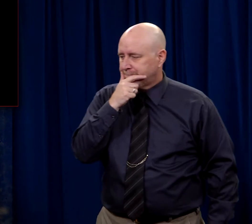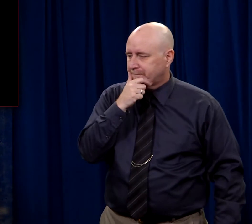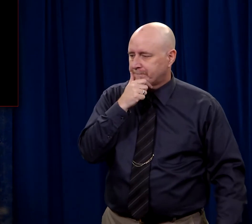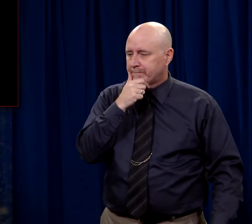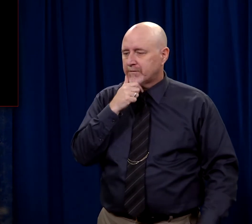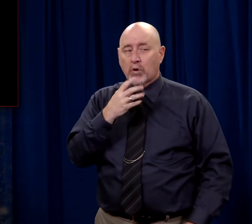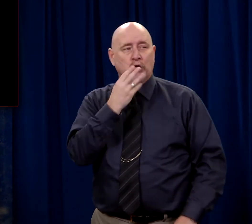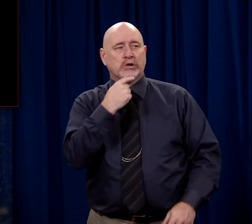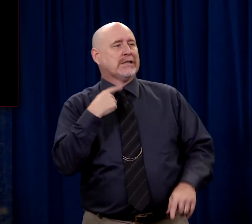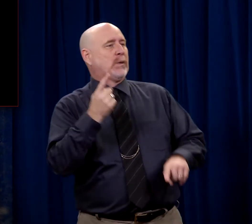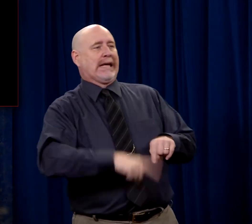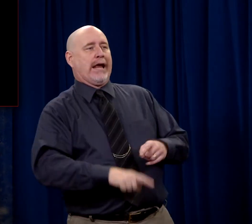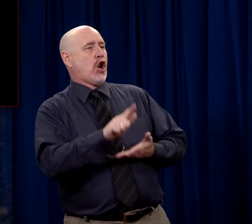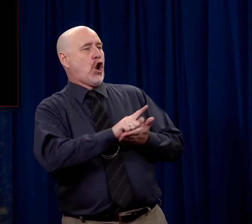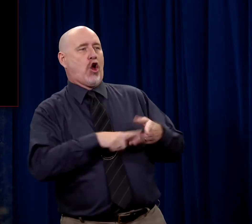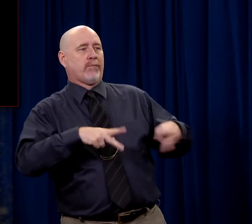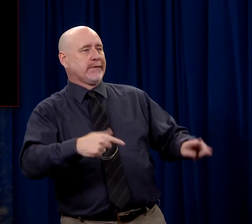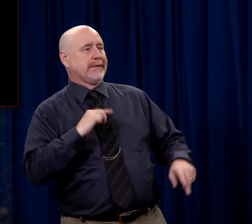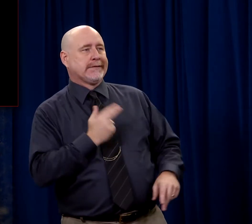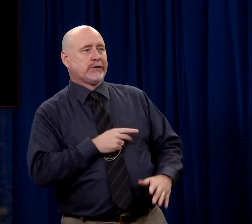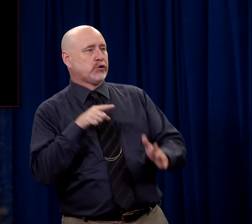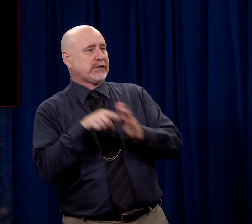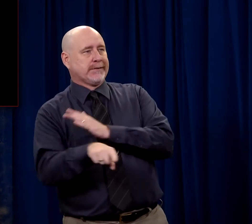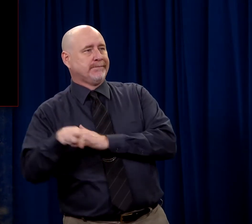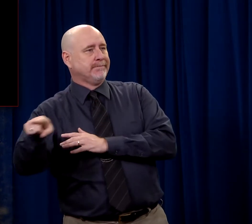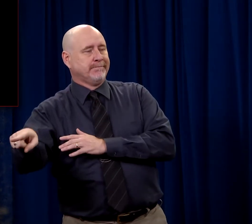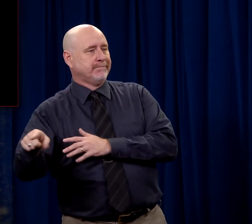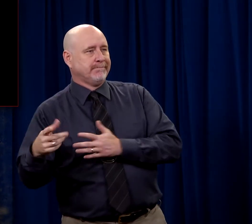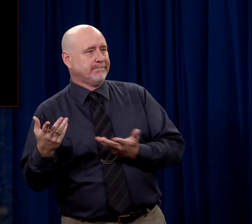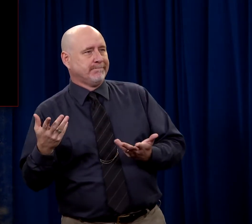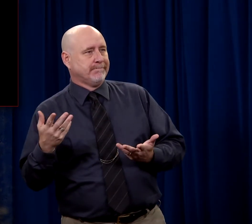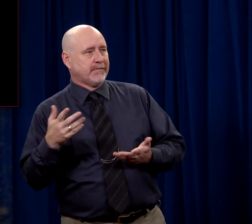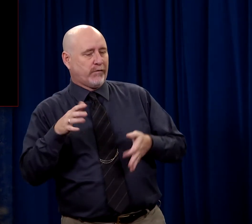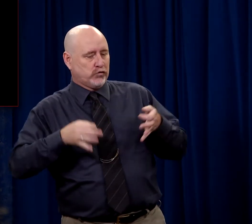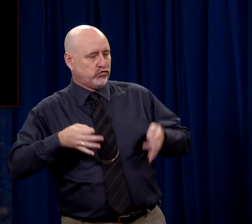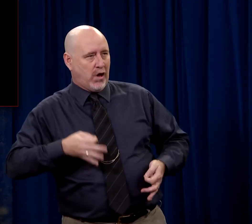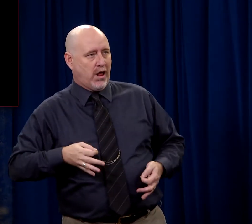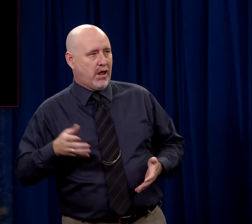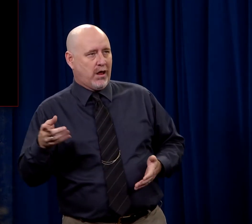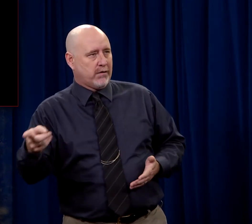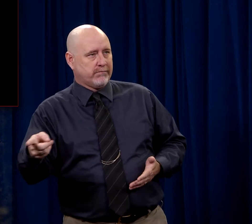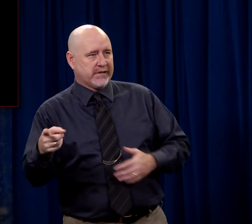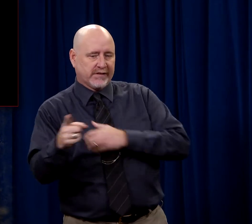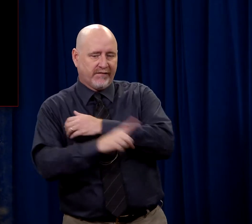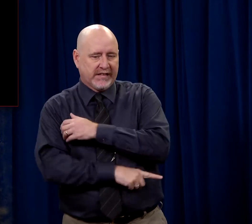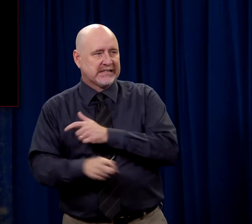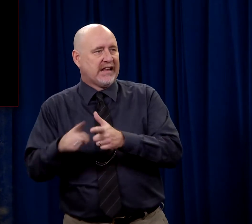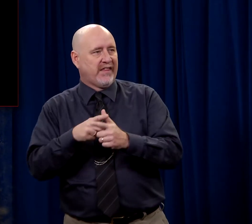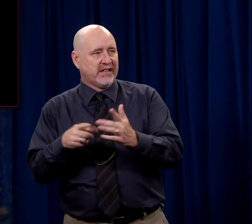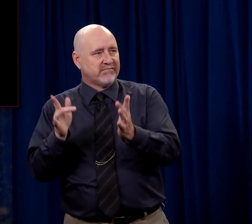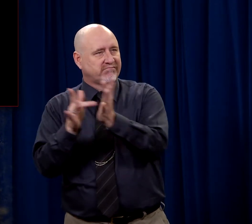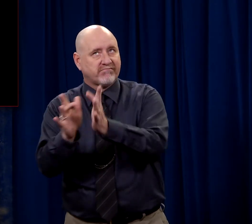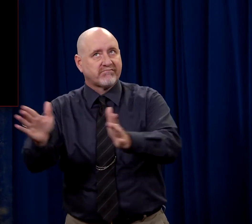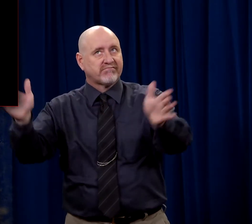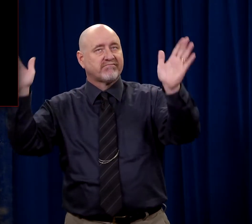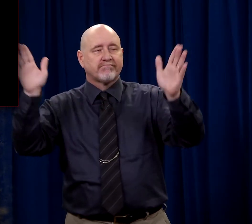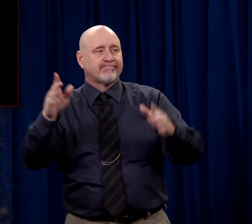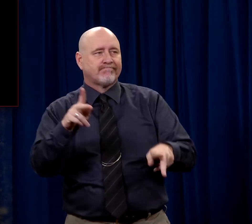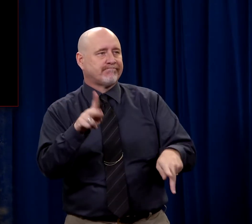So the Jews said, we can't do this. It's not lawful for us to try him. It's not lawful for us to convict him and then carry out a